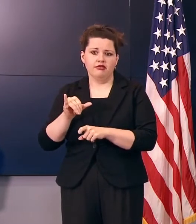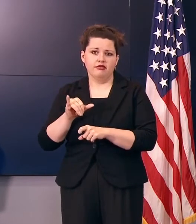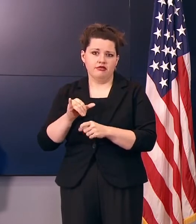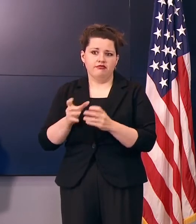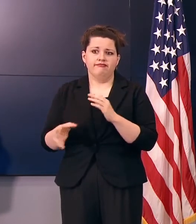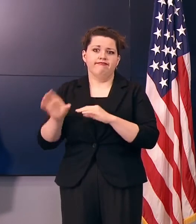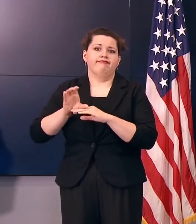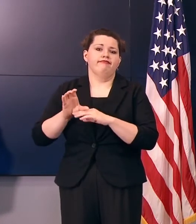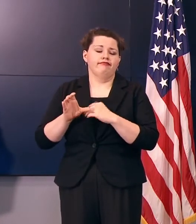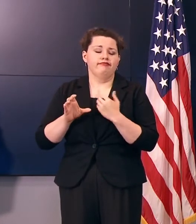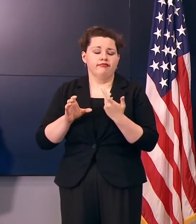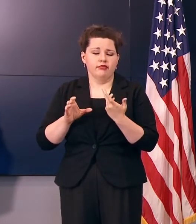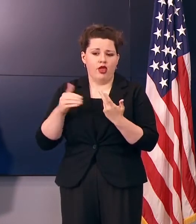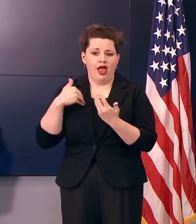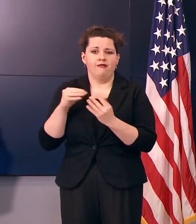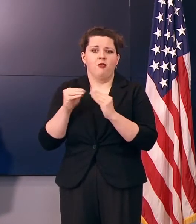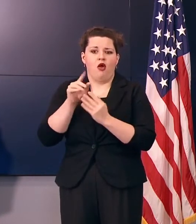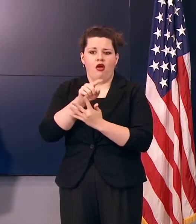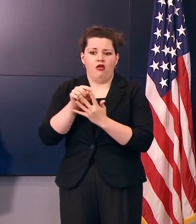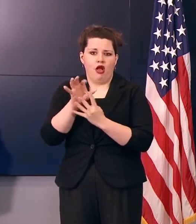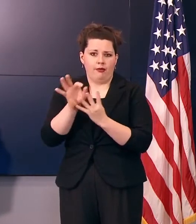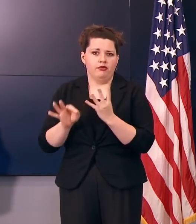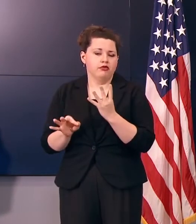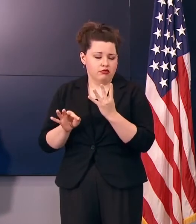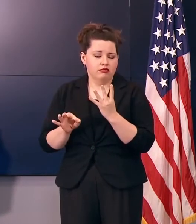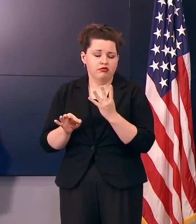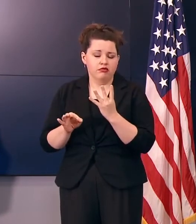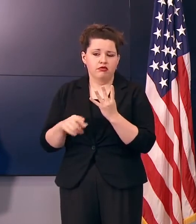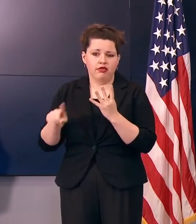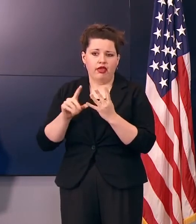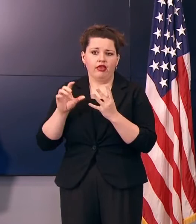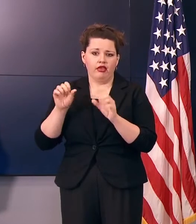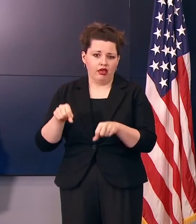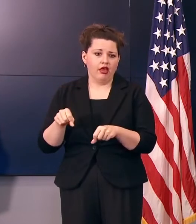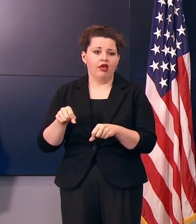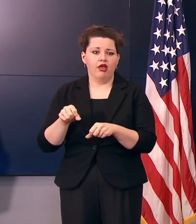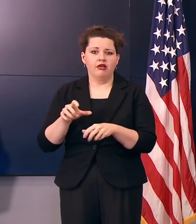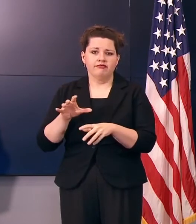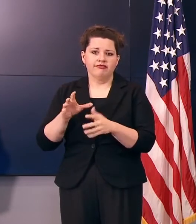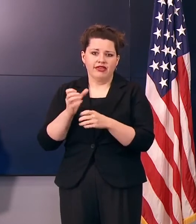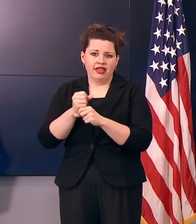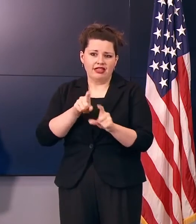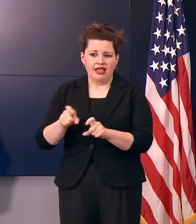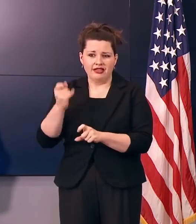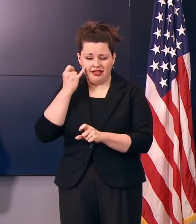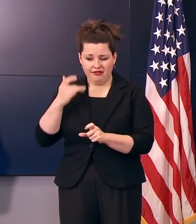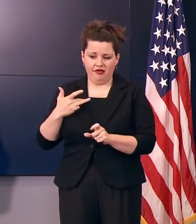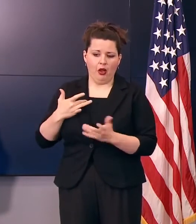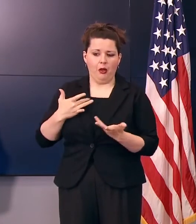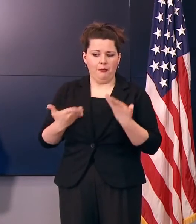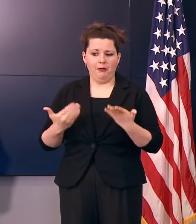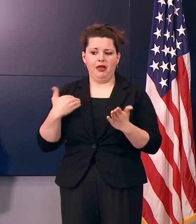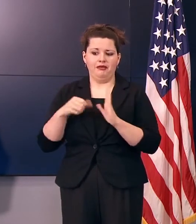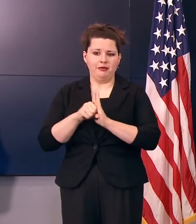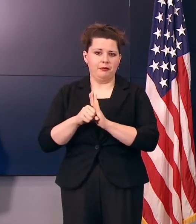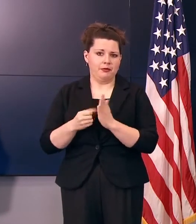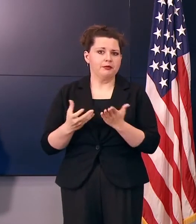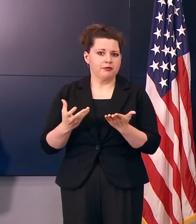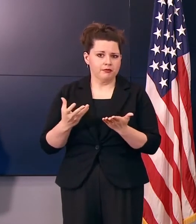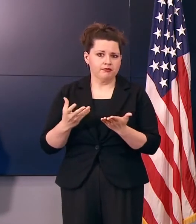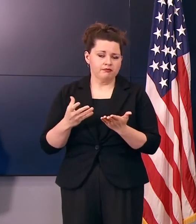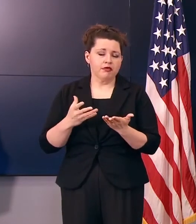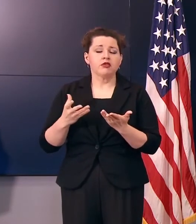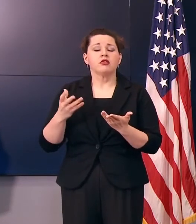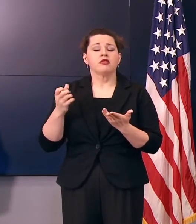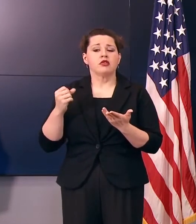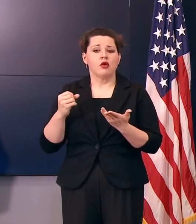their normal options that they have to secure or to be tested if they think that they are symptomatic. And so that's in addition to